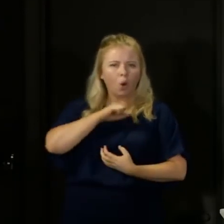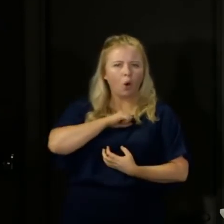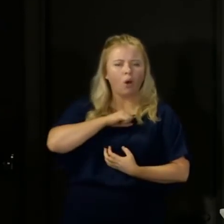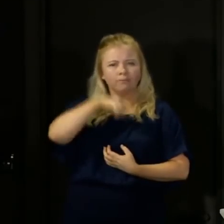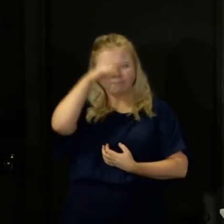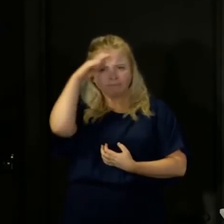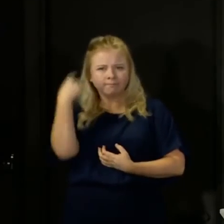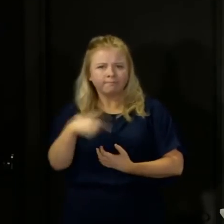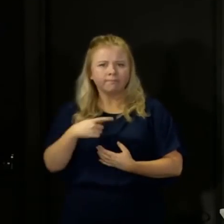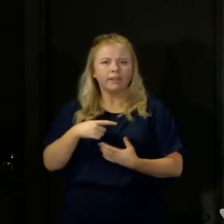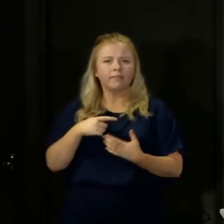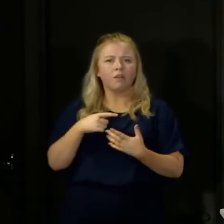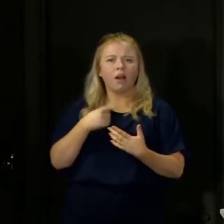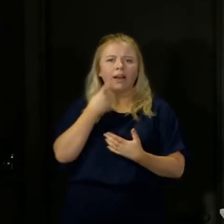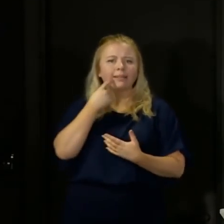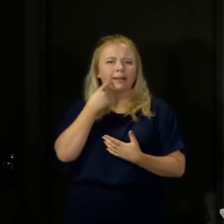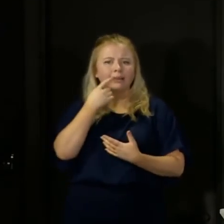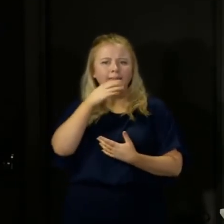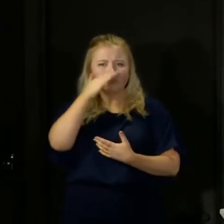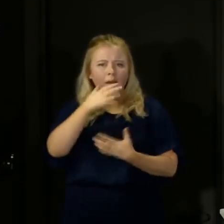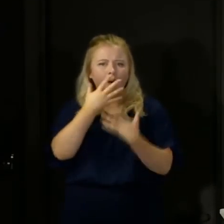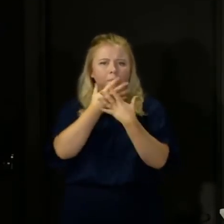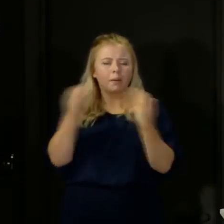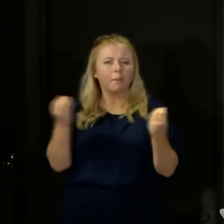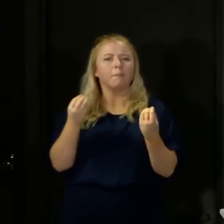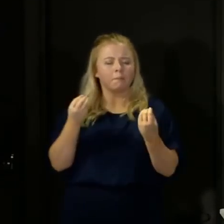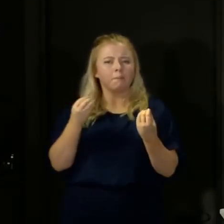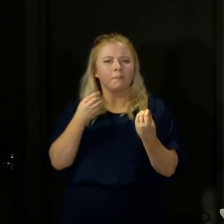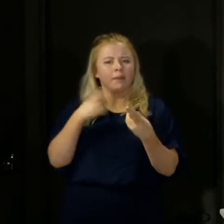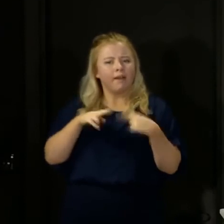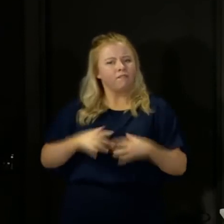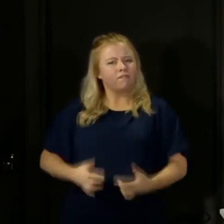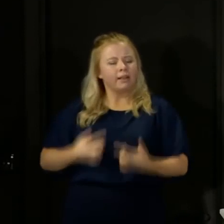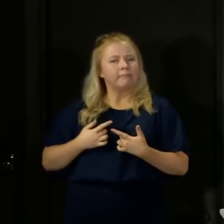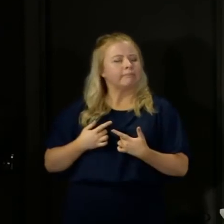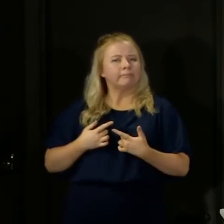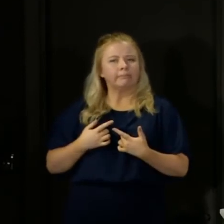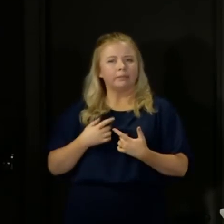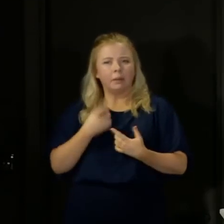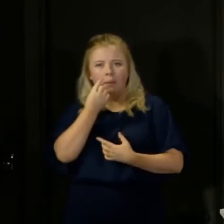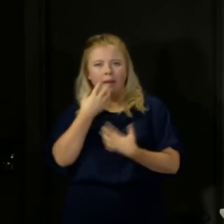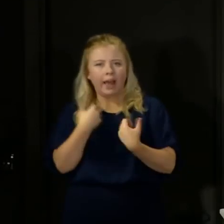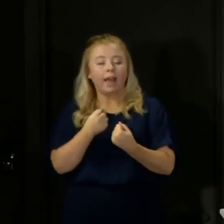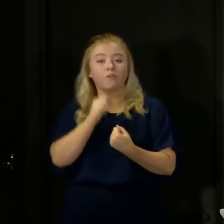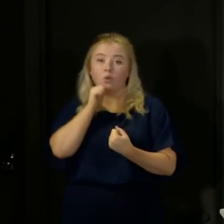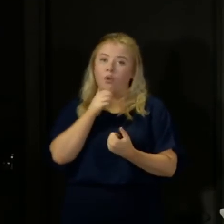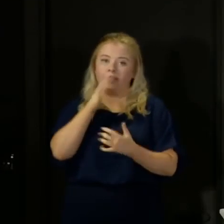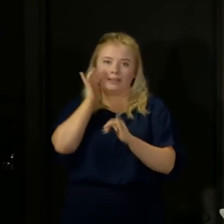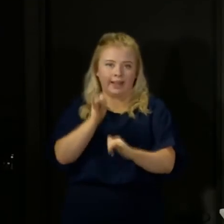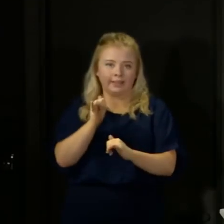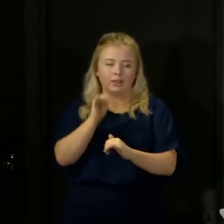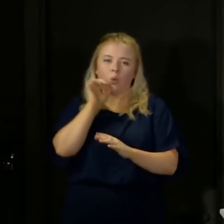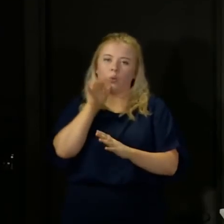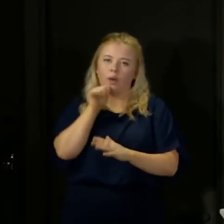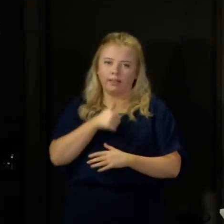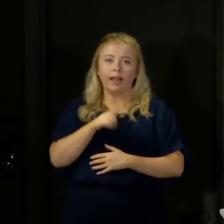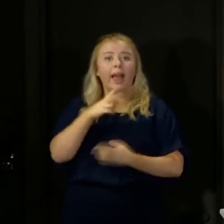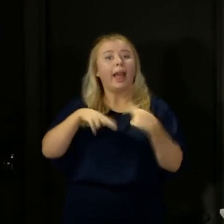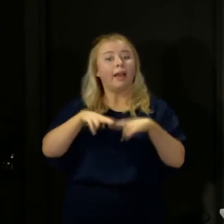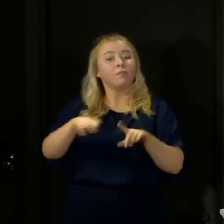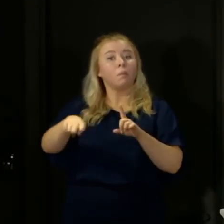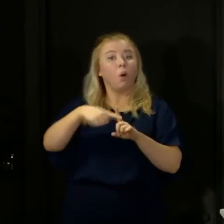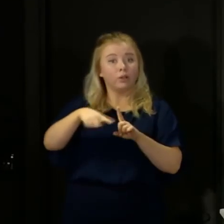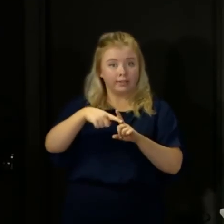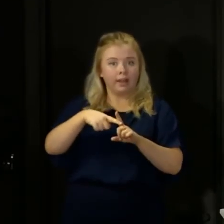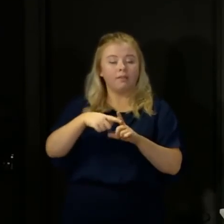has the symptoms that we advise you to be aware of will be tested. If you test positive, your close